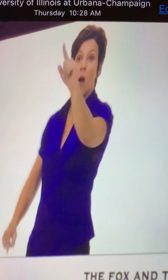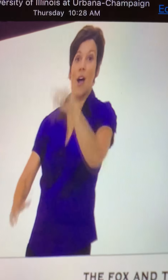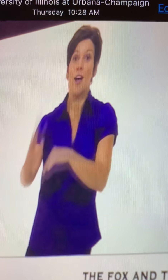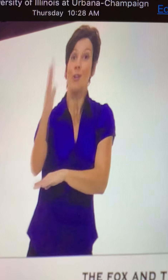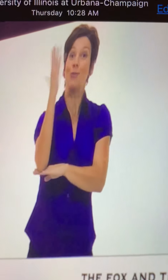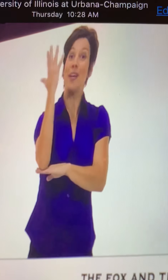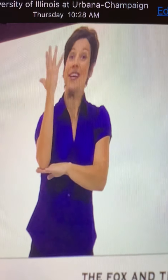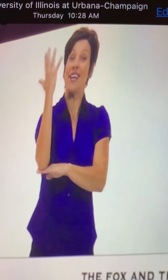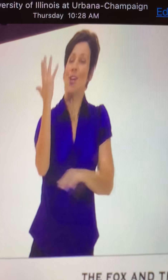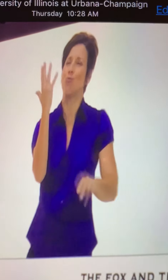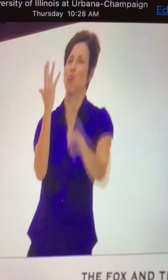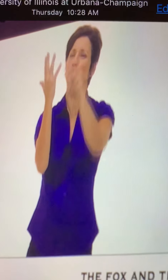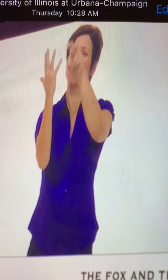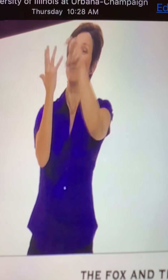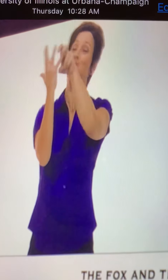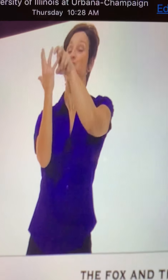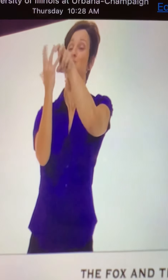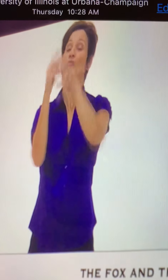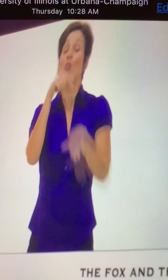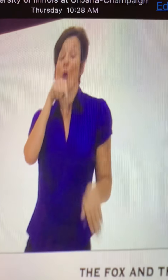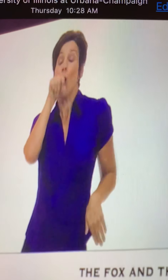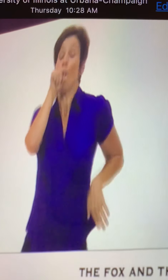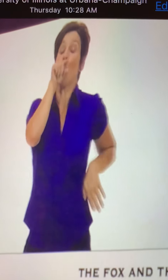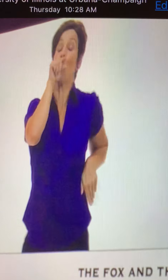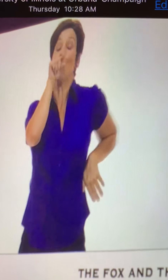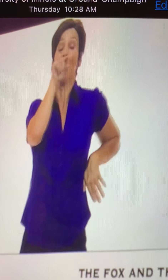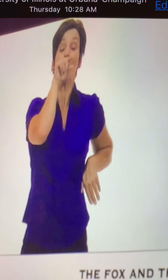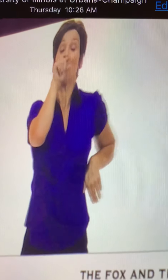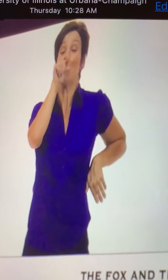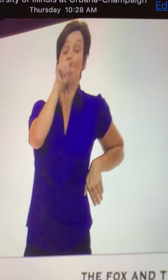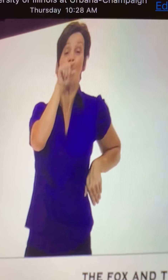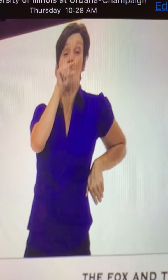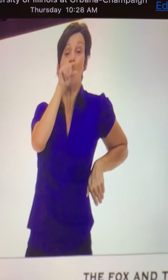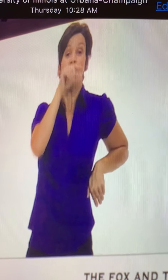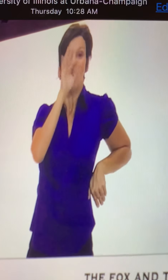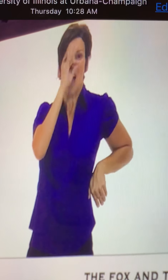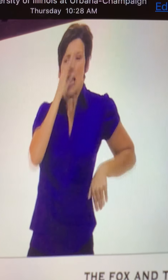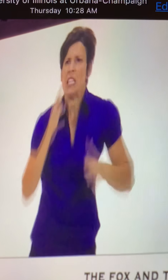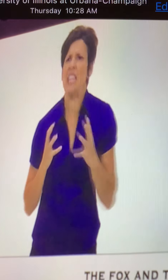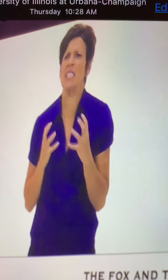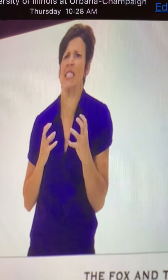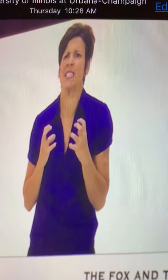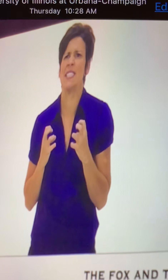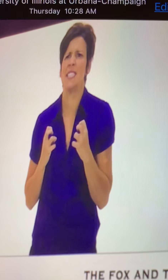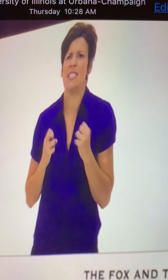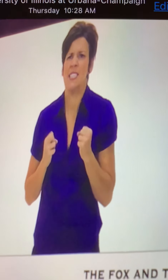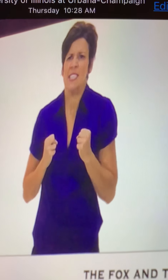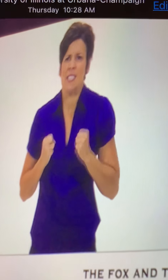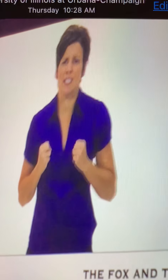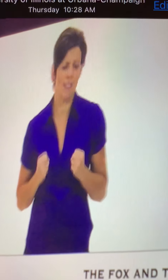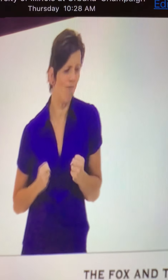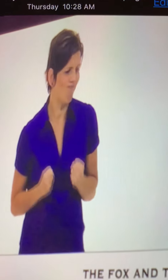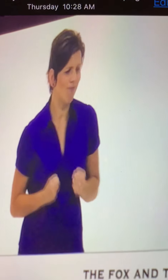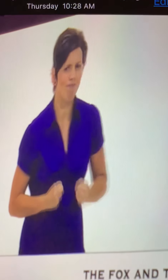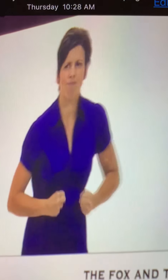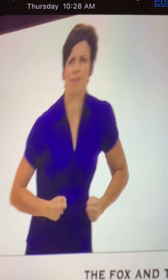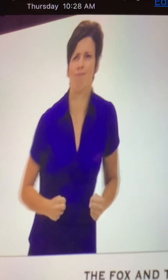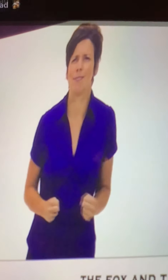Why? He have classed it. Why are you doing that? He just texted in the Legends group, and he